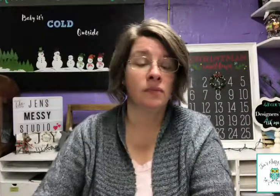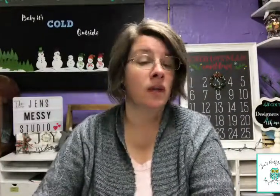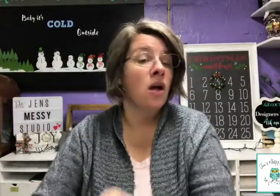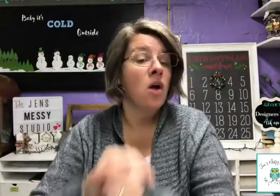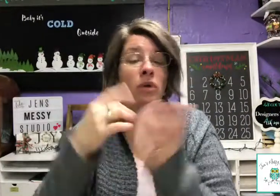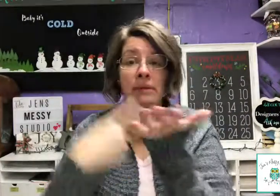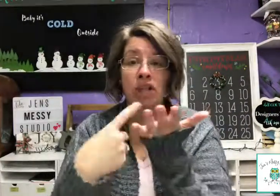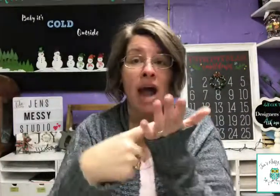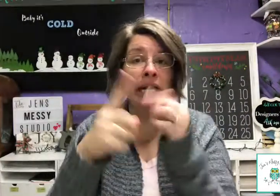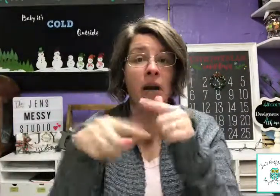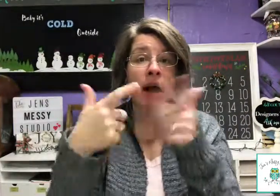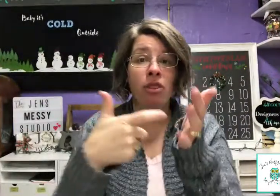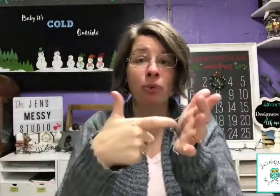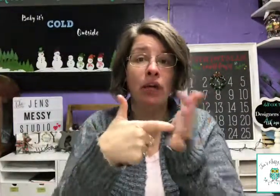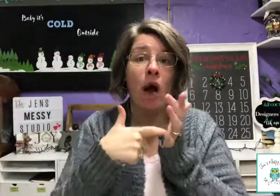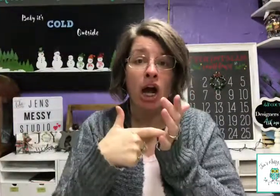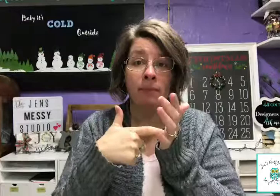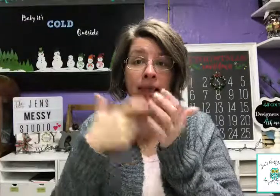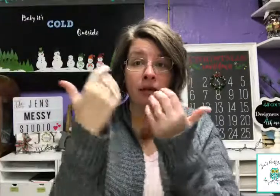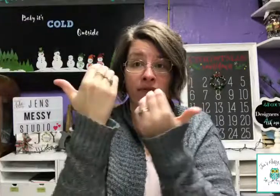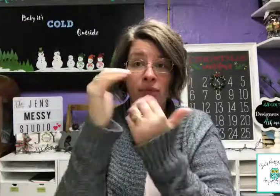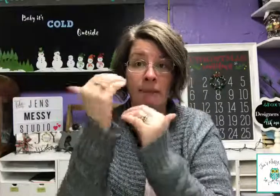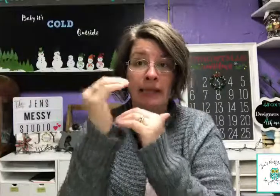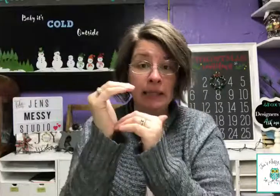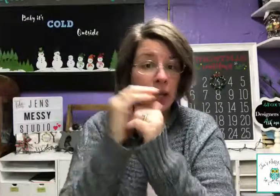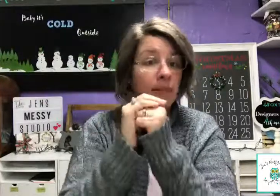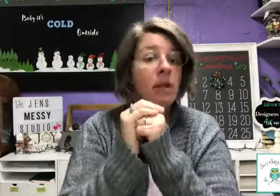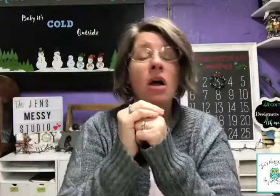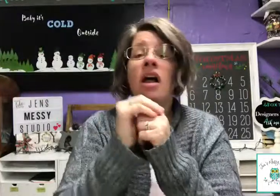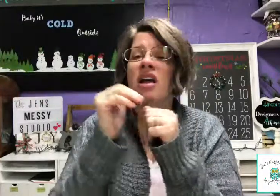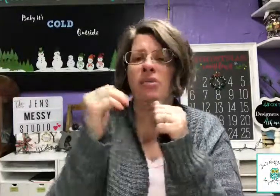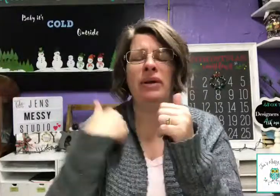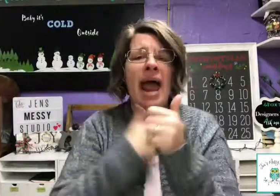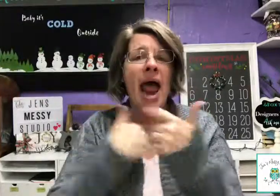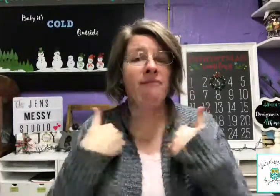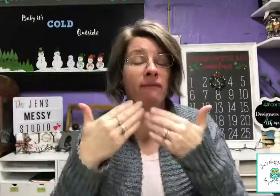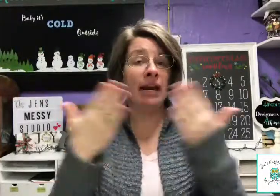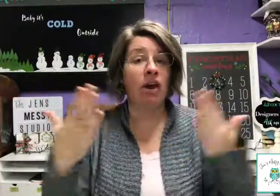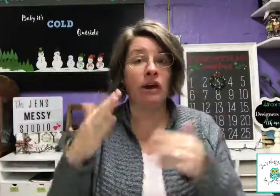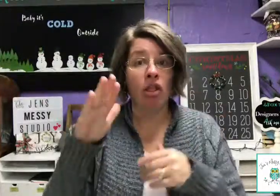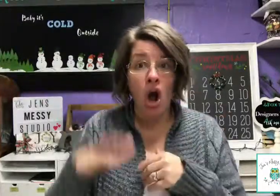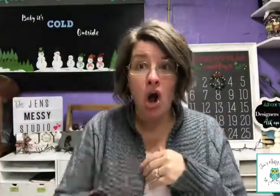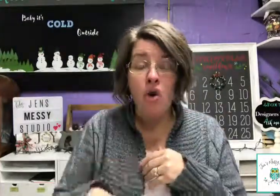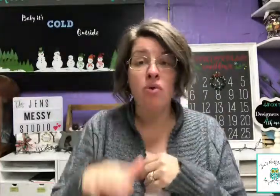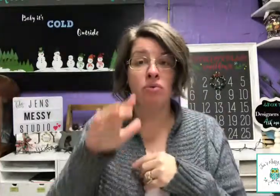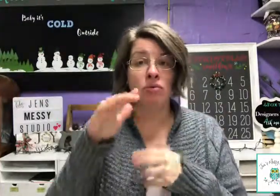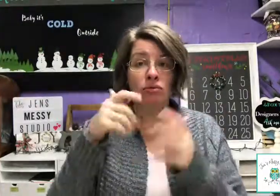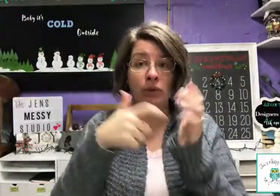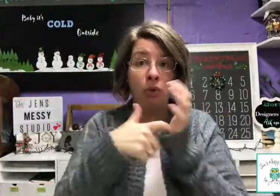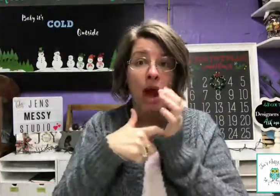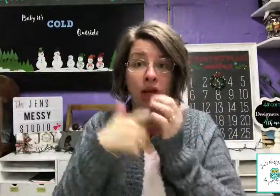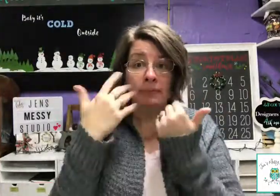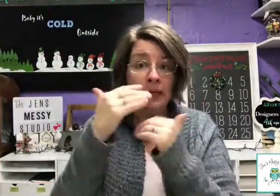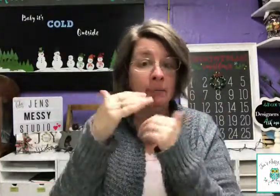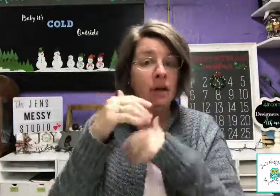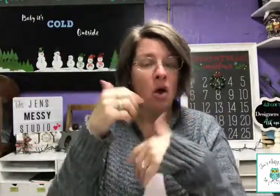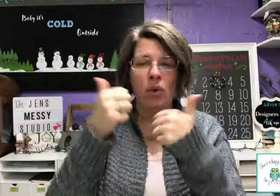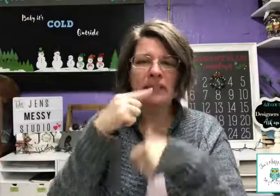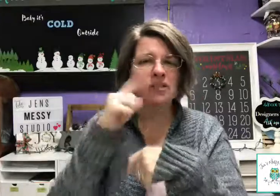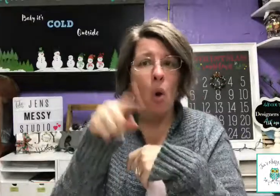We will talking about the requirements for the video, because we have a very low requirement, which is